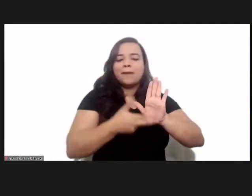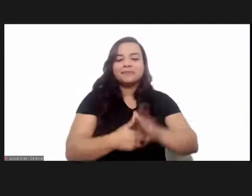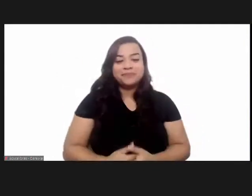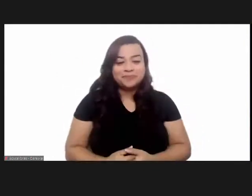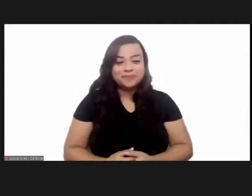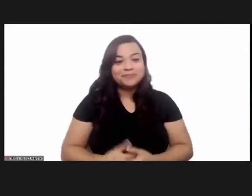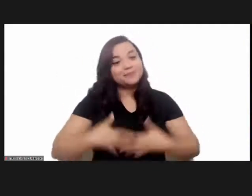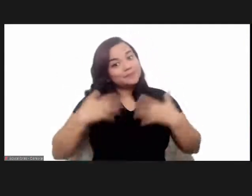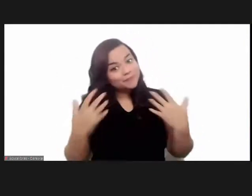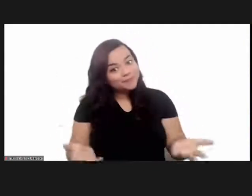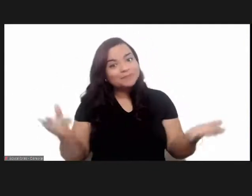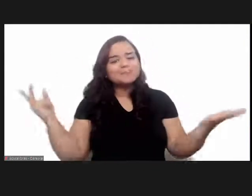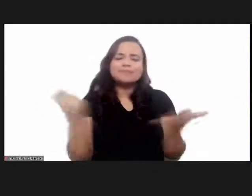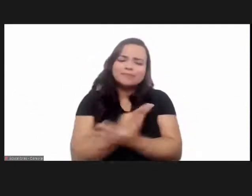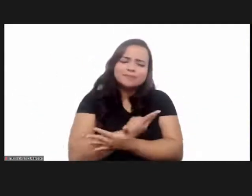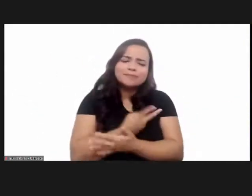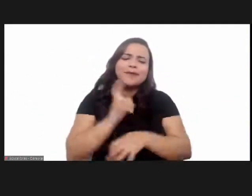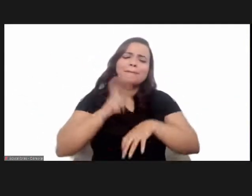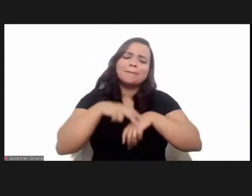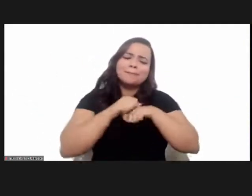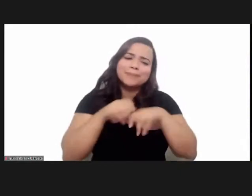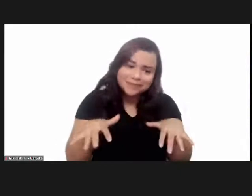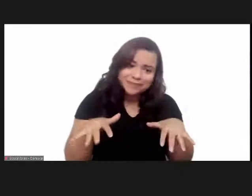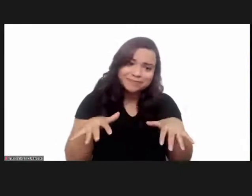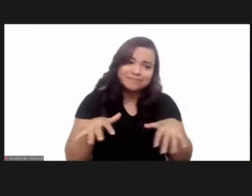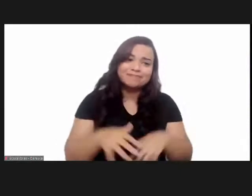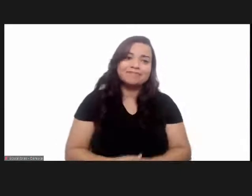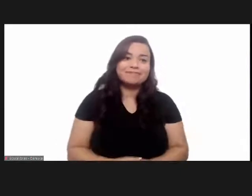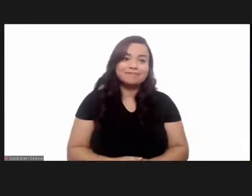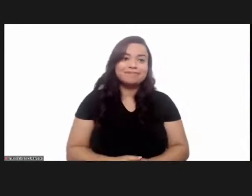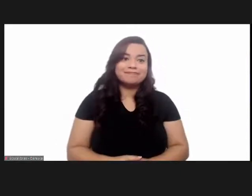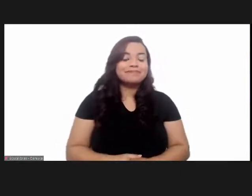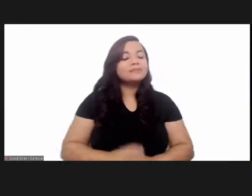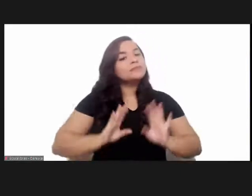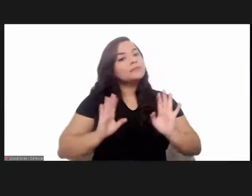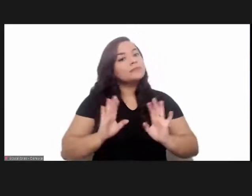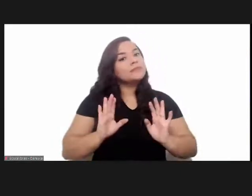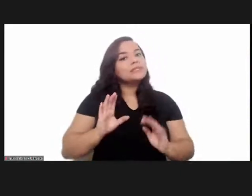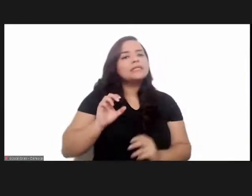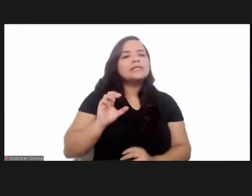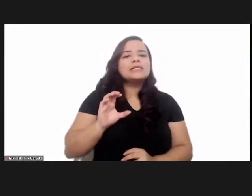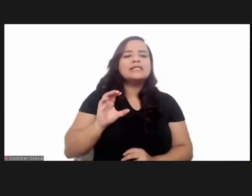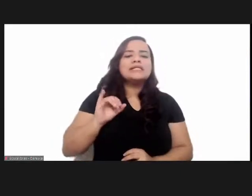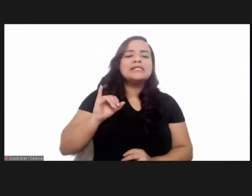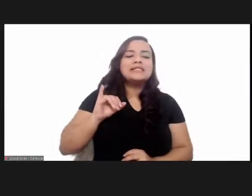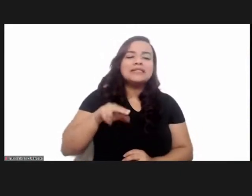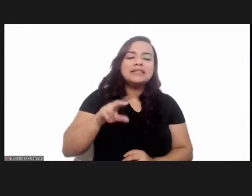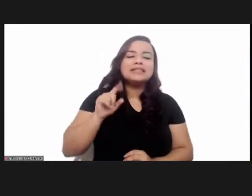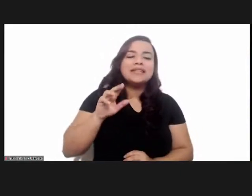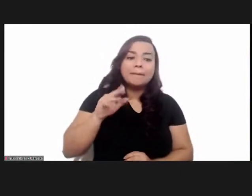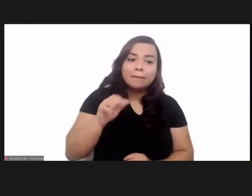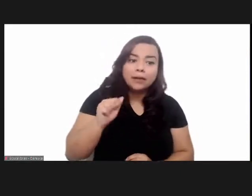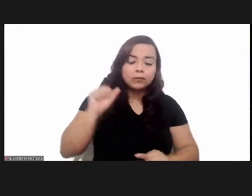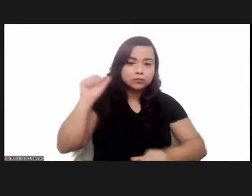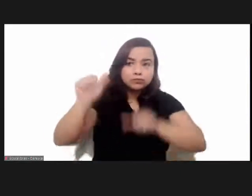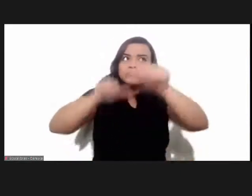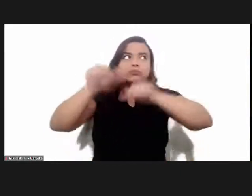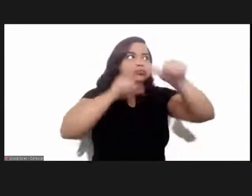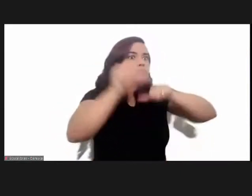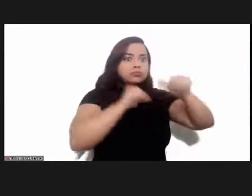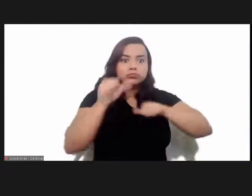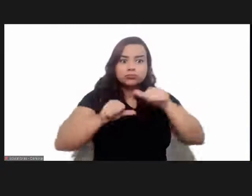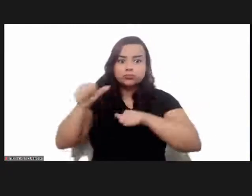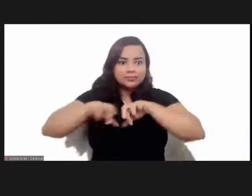And the pandemic struck a syndemic, rather, which suddenly changed the